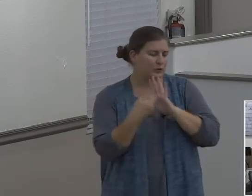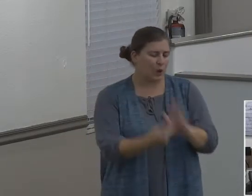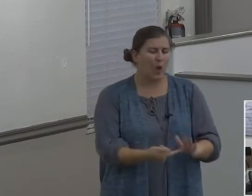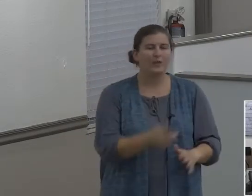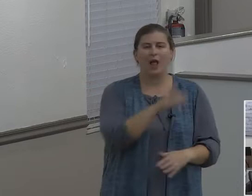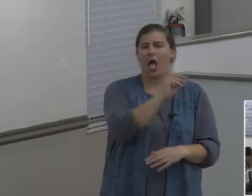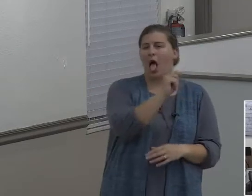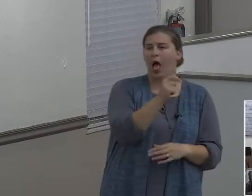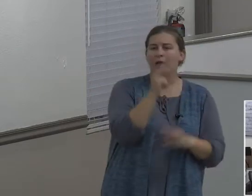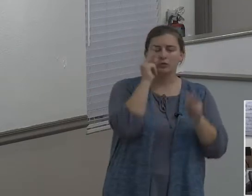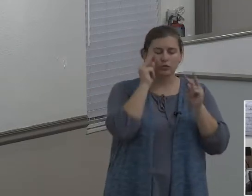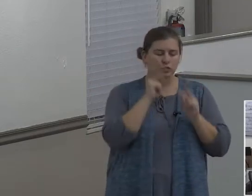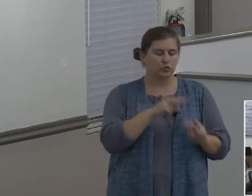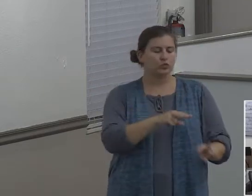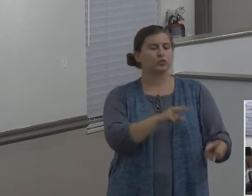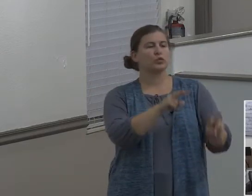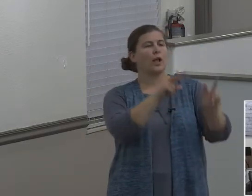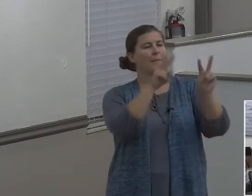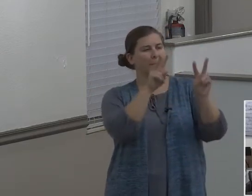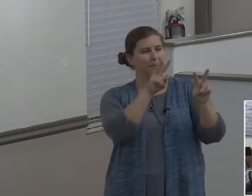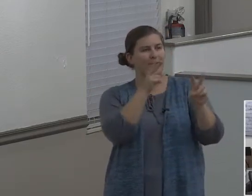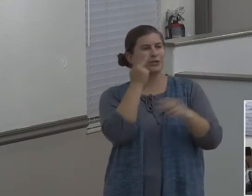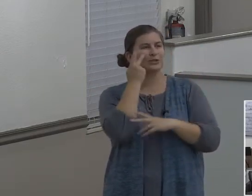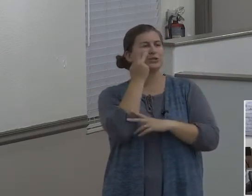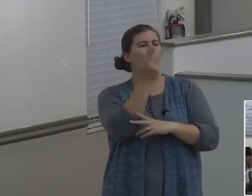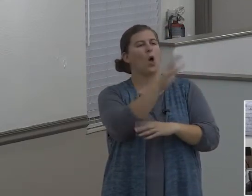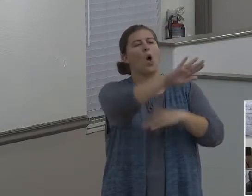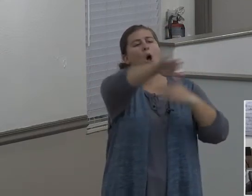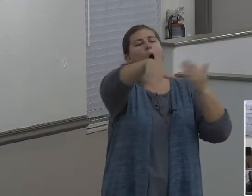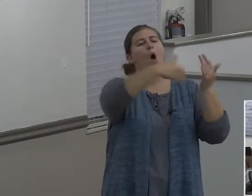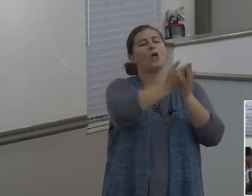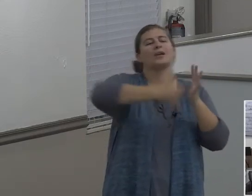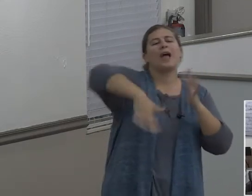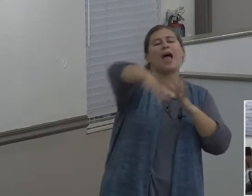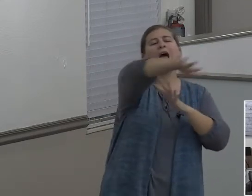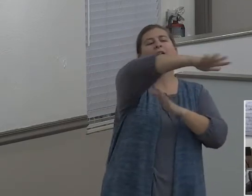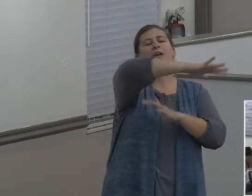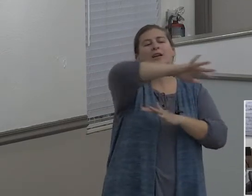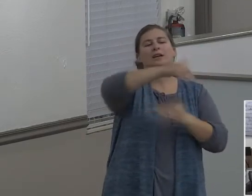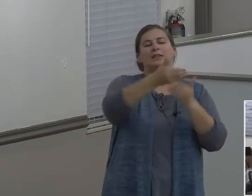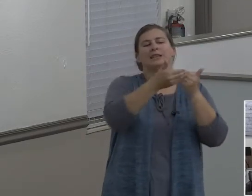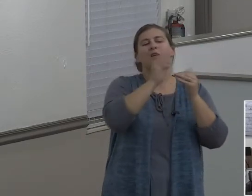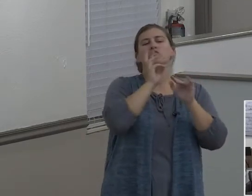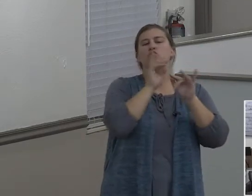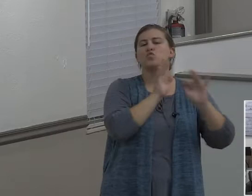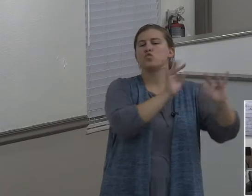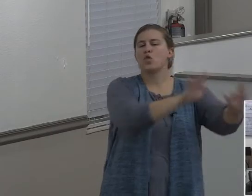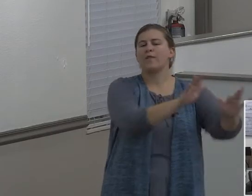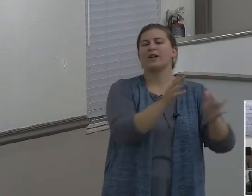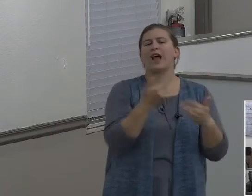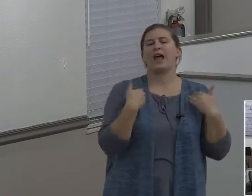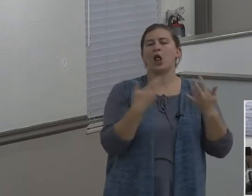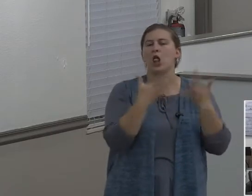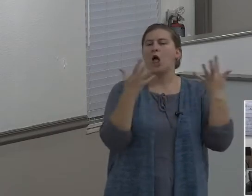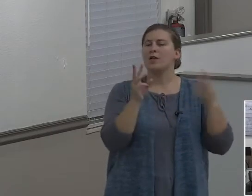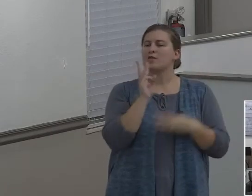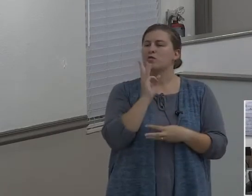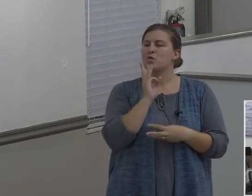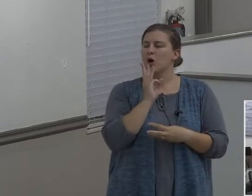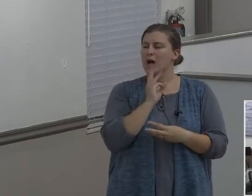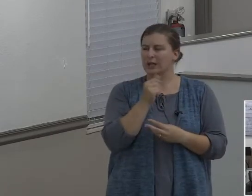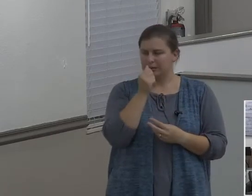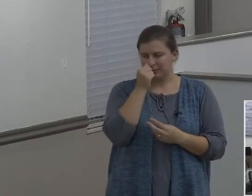eyes and beheld all the plain of Jordan that was well watered everywhere before the Lord destroyed Sodom and Gomorrah, even